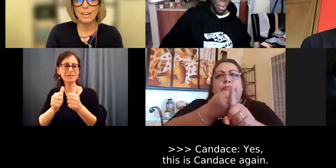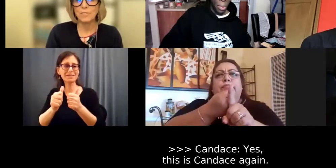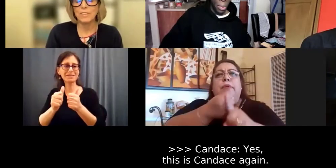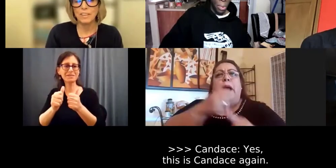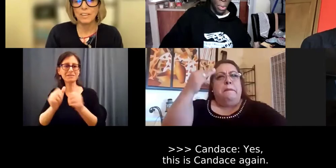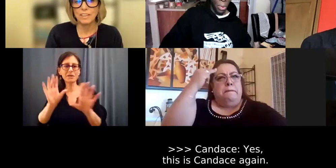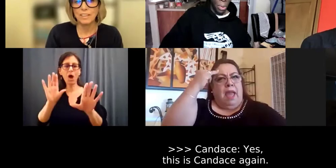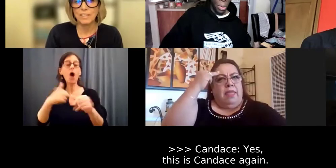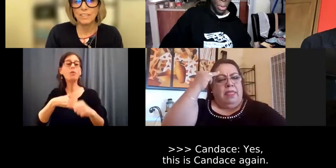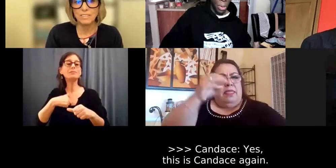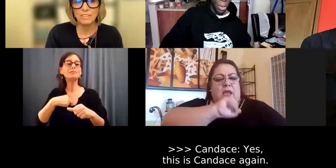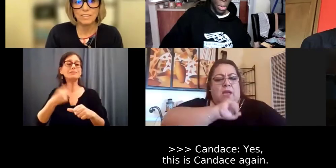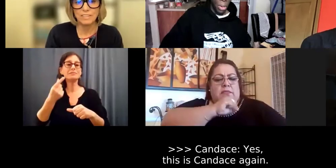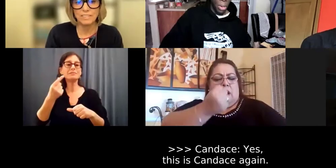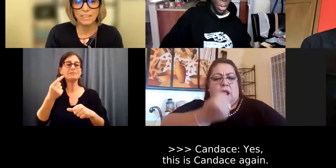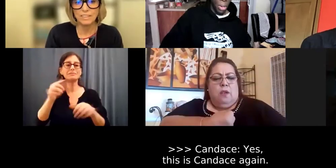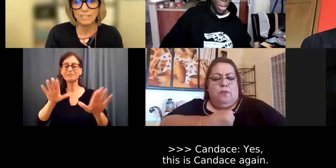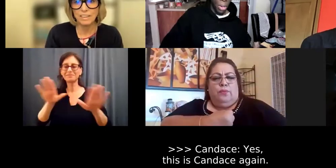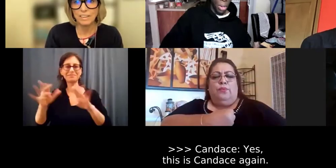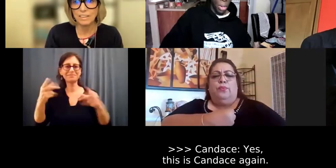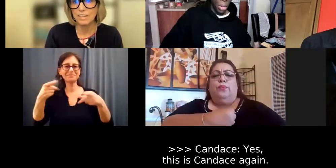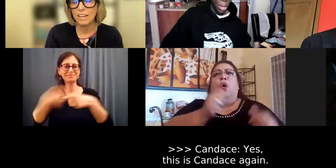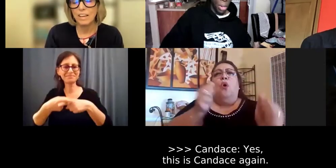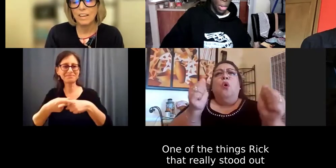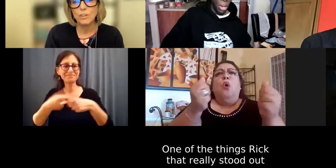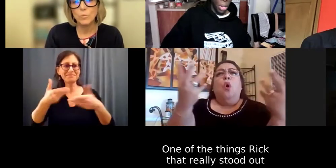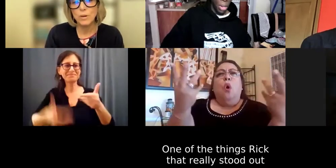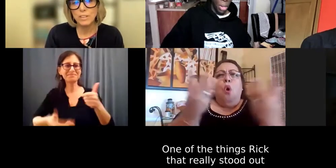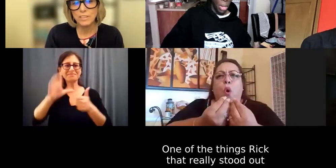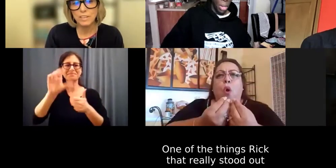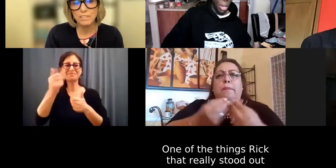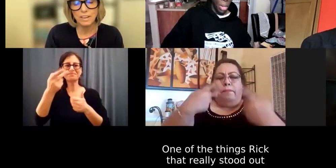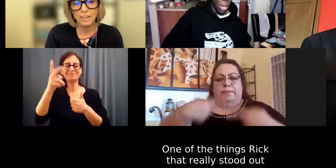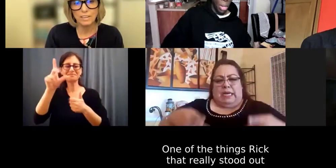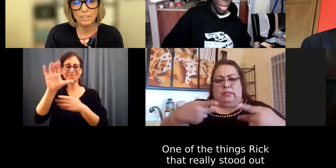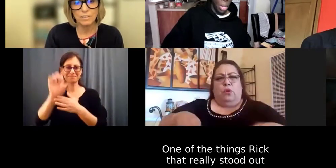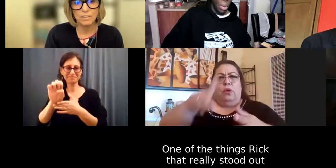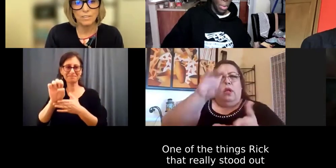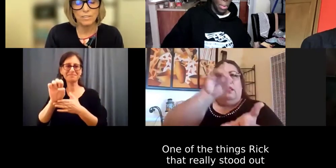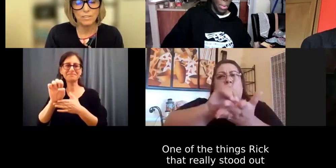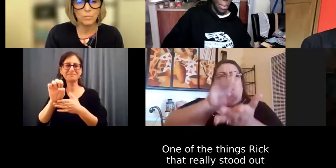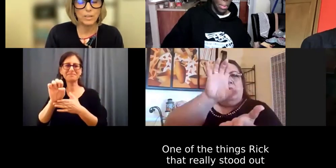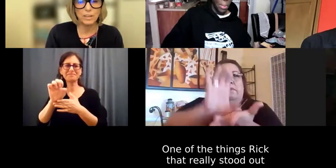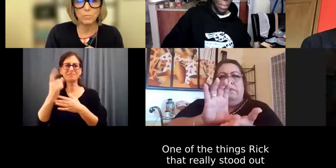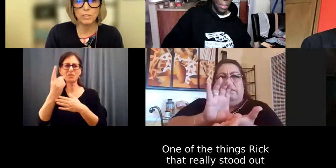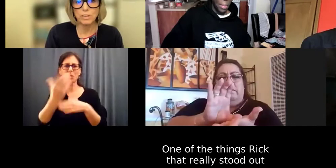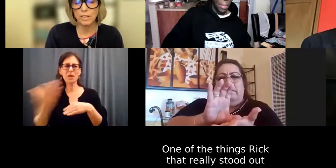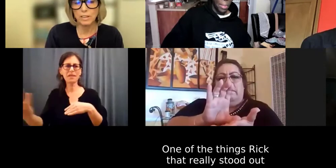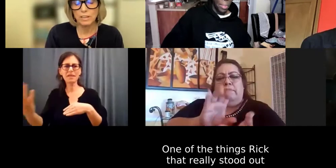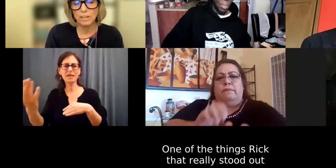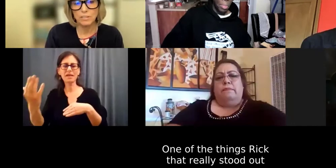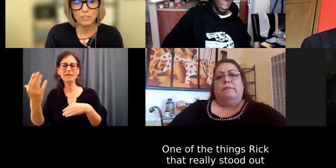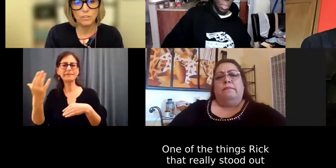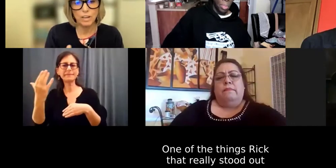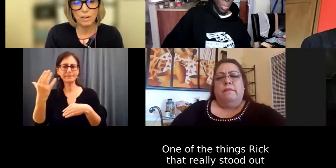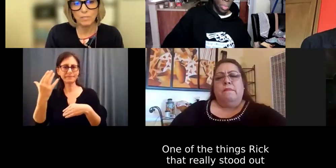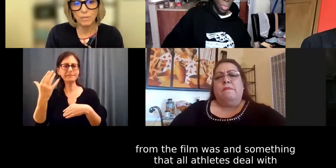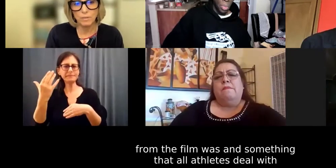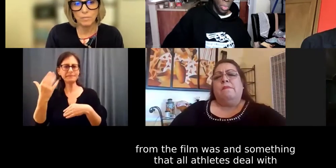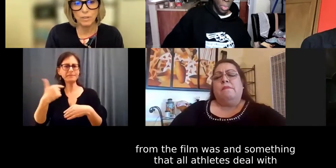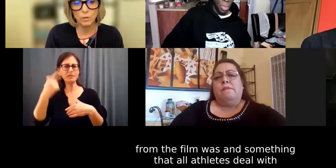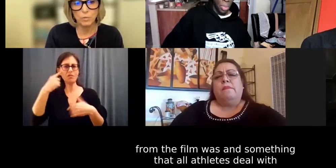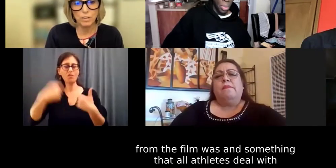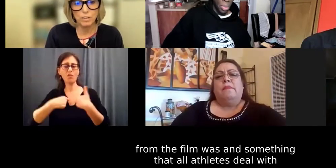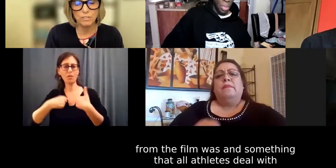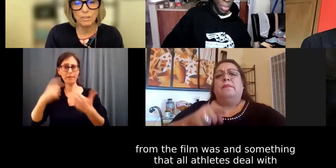Thank you for having me. Yeah, this is Candice again. you know, one of the things that, Rick, that really stood out